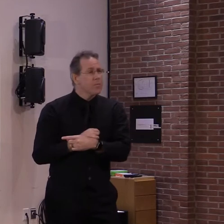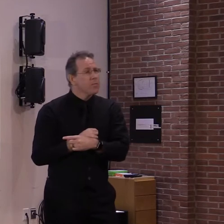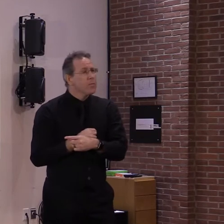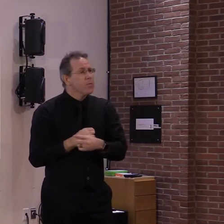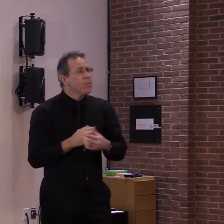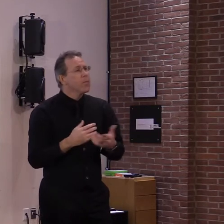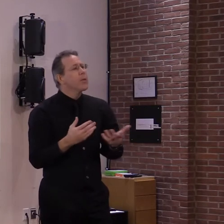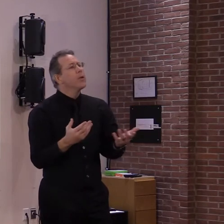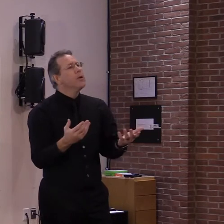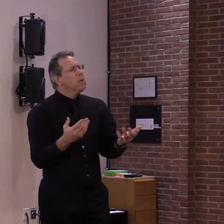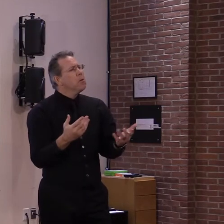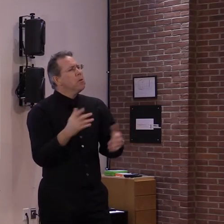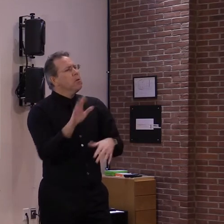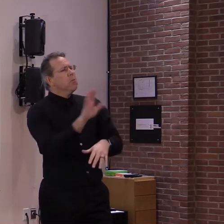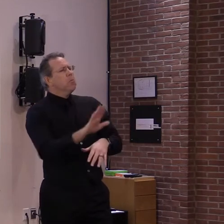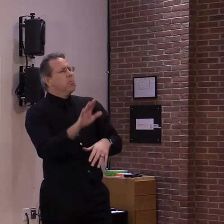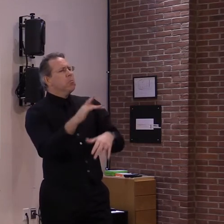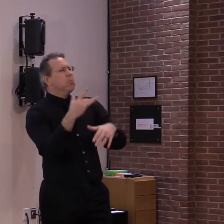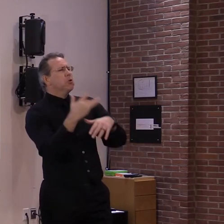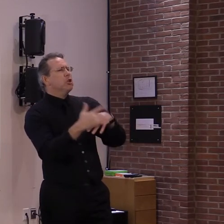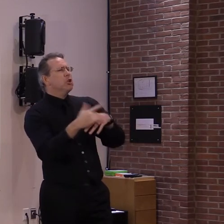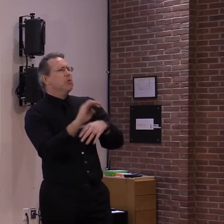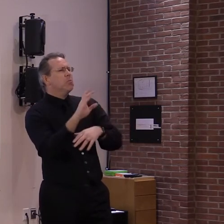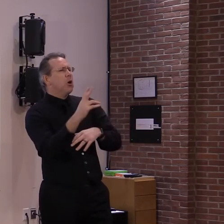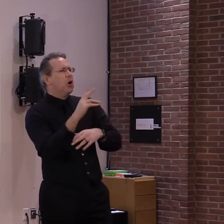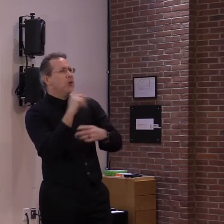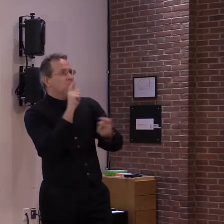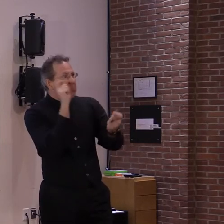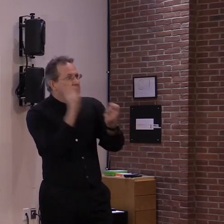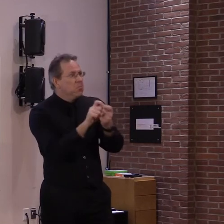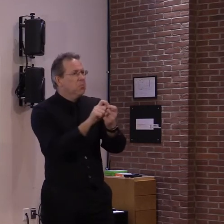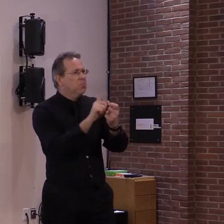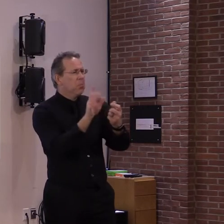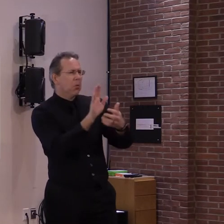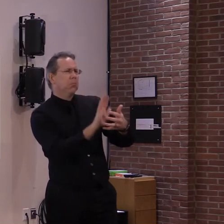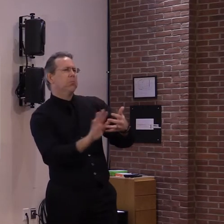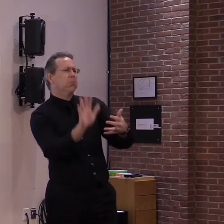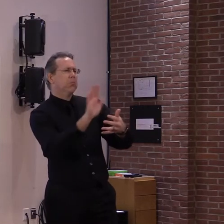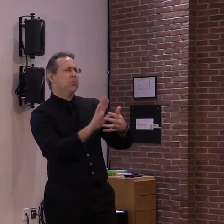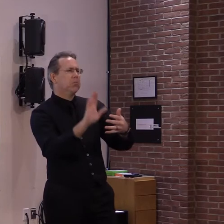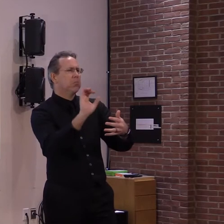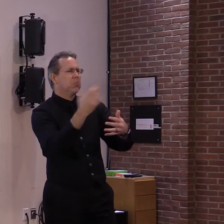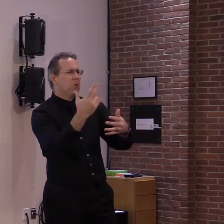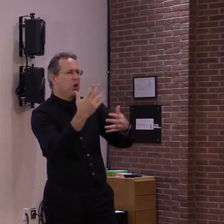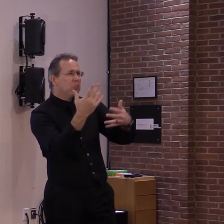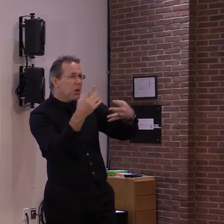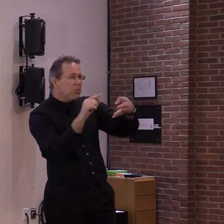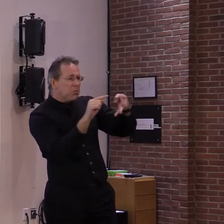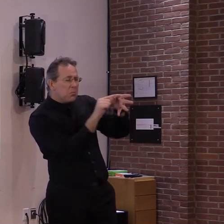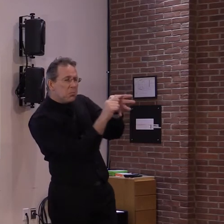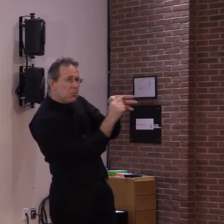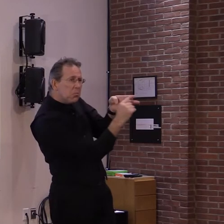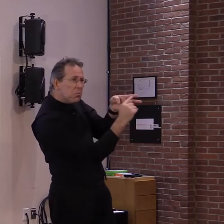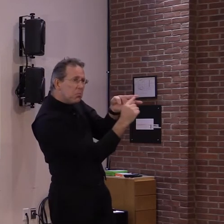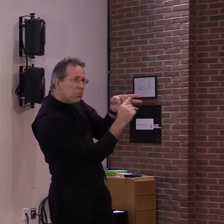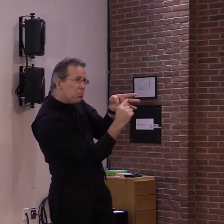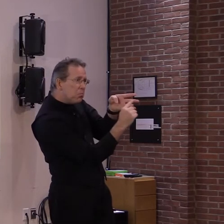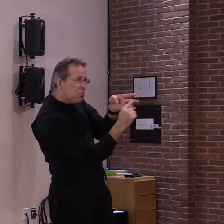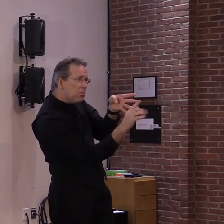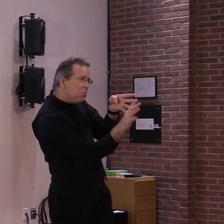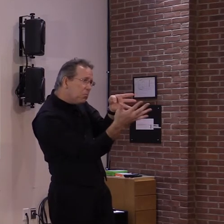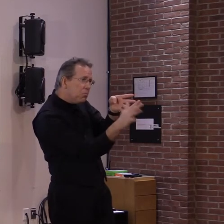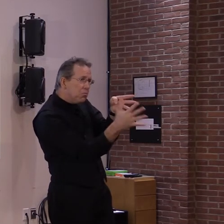the 15th or so. But the, I was, I was thinking around between